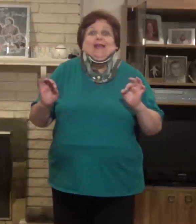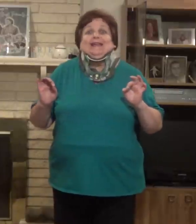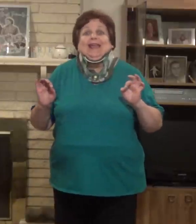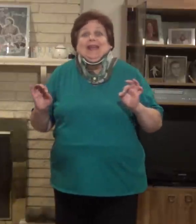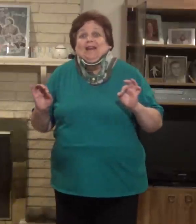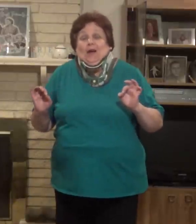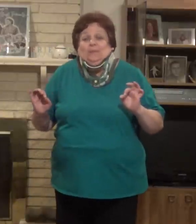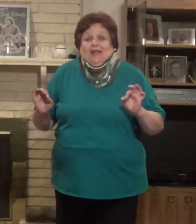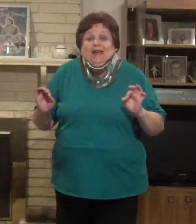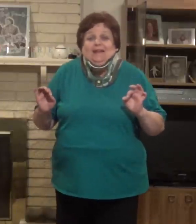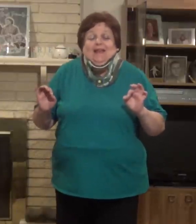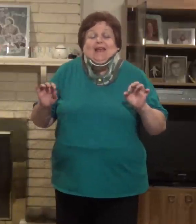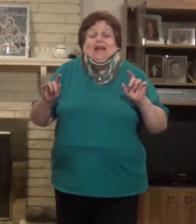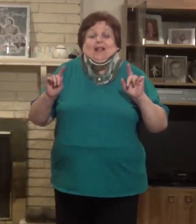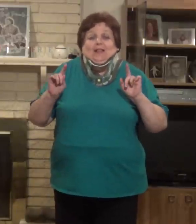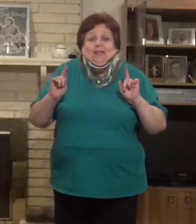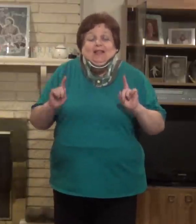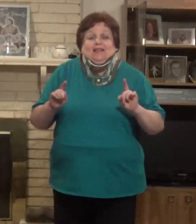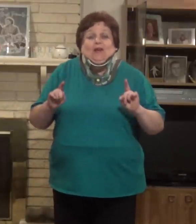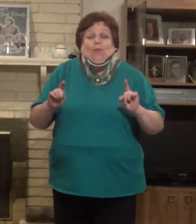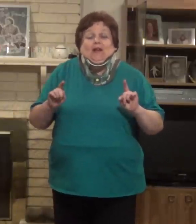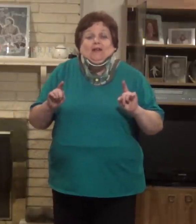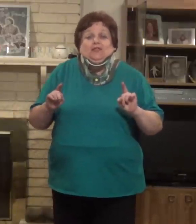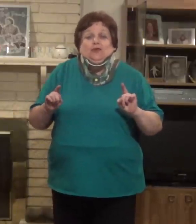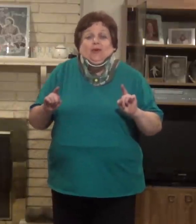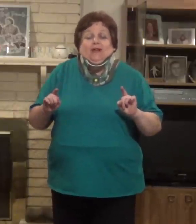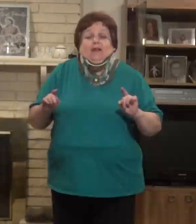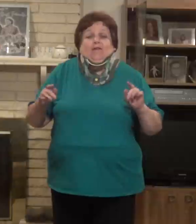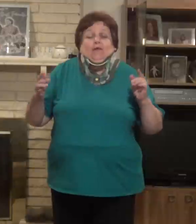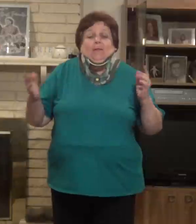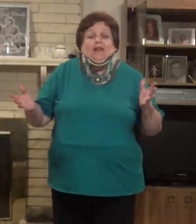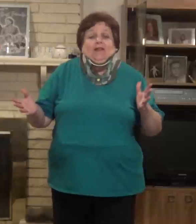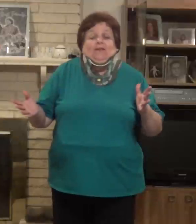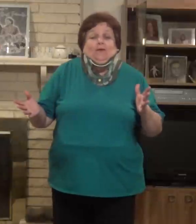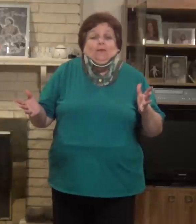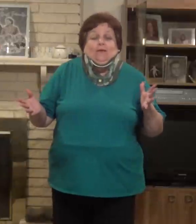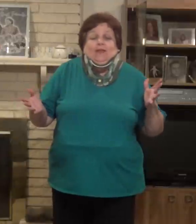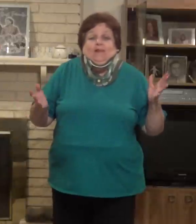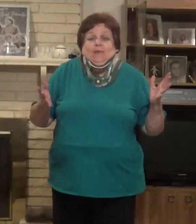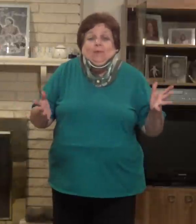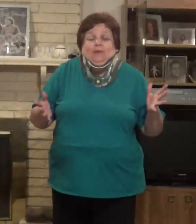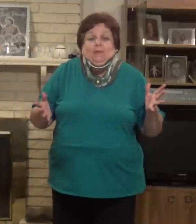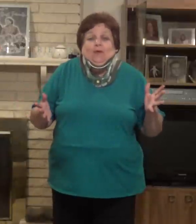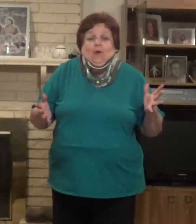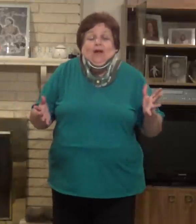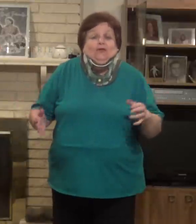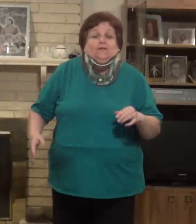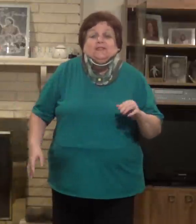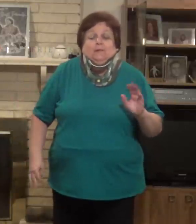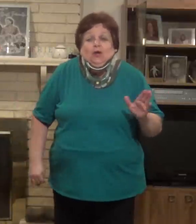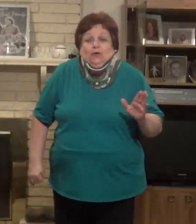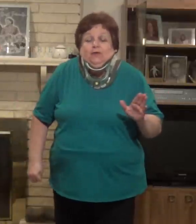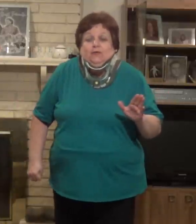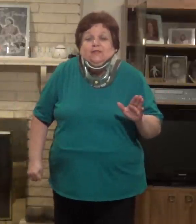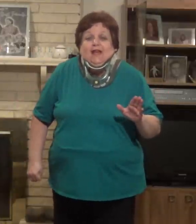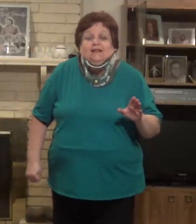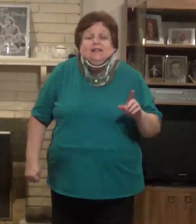weight gain update. Let's get right into it. For many of you that have been with me a while, you've seen me all different sizes.